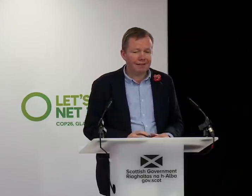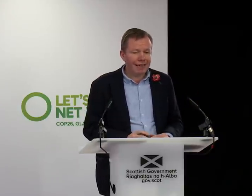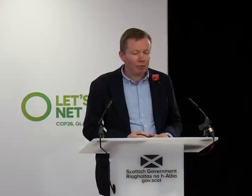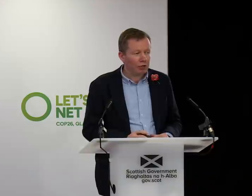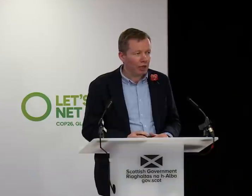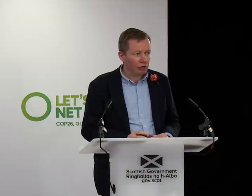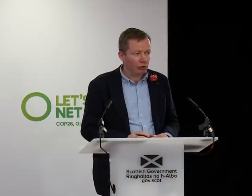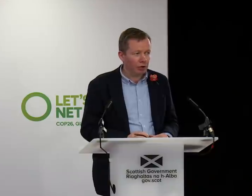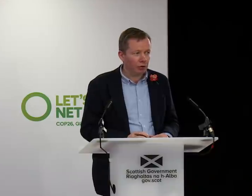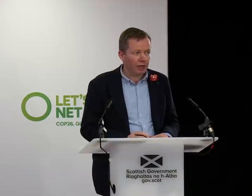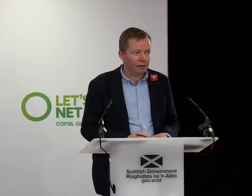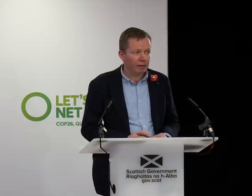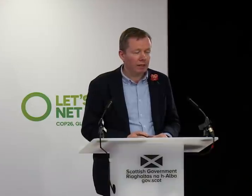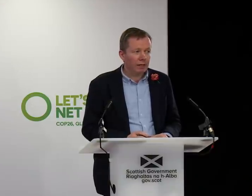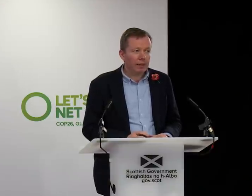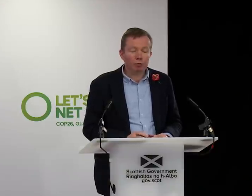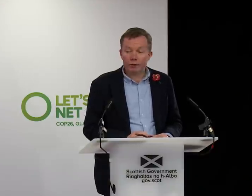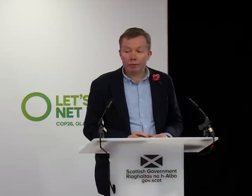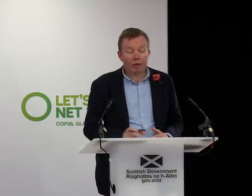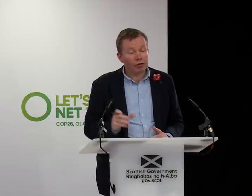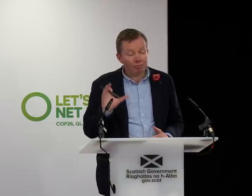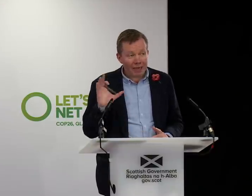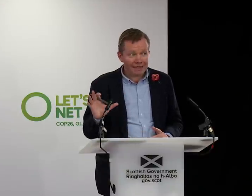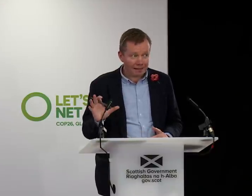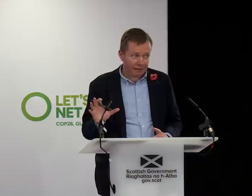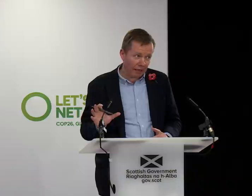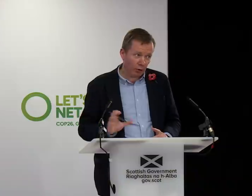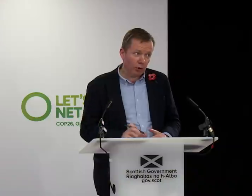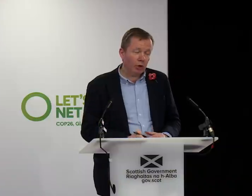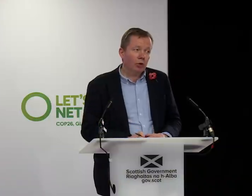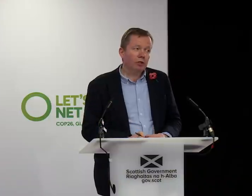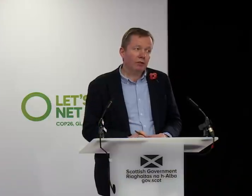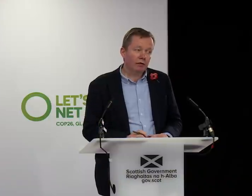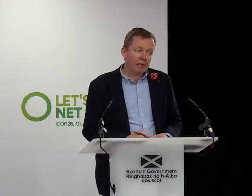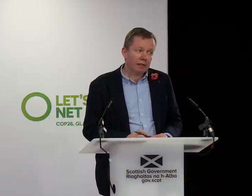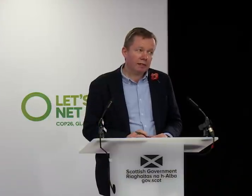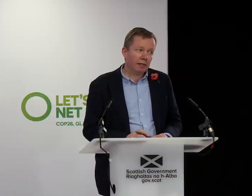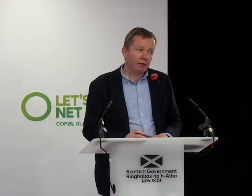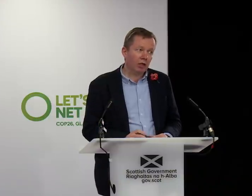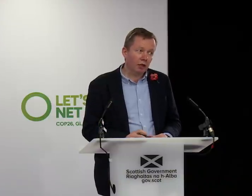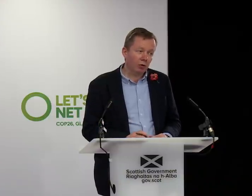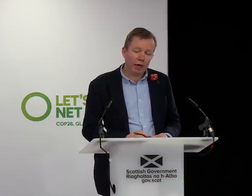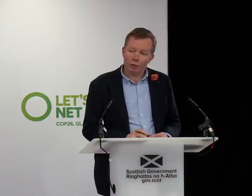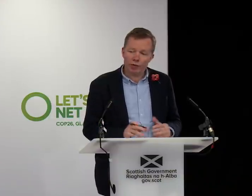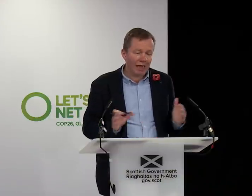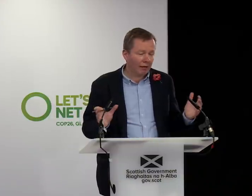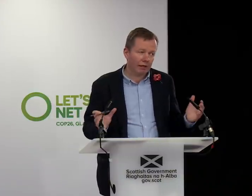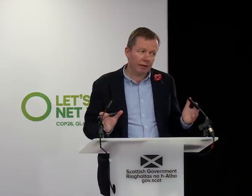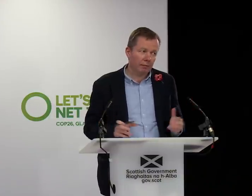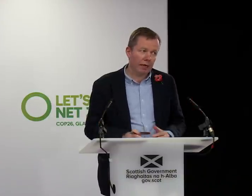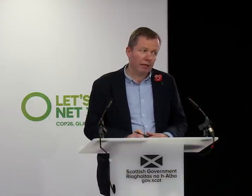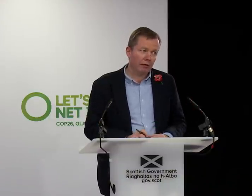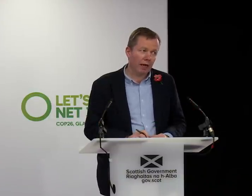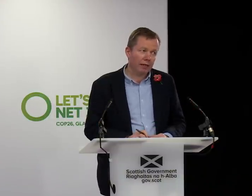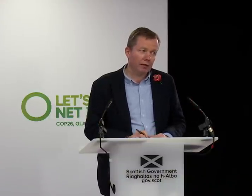it. The Deputy National Clinical Director is pretty much embedded now to give advice, to give clinical help to anything